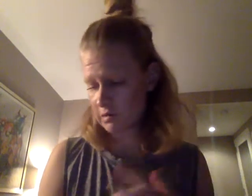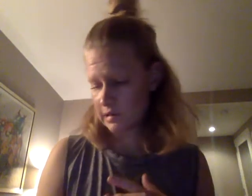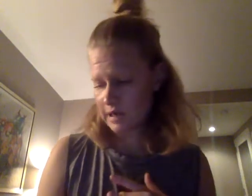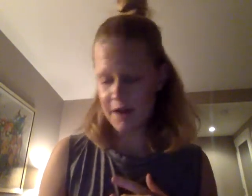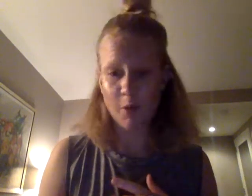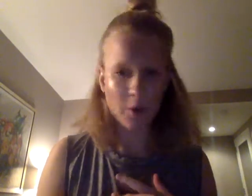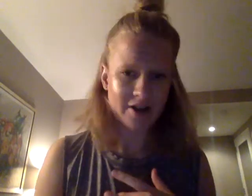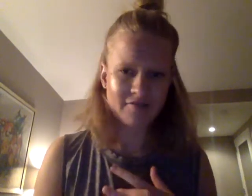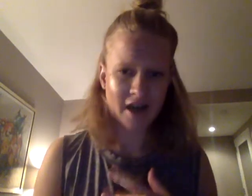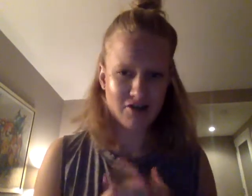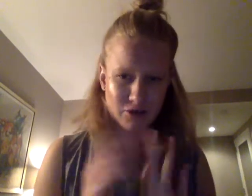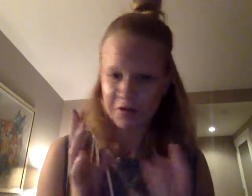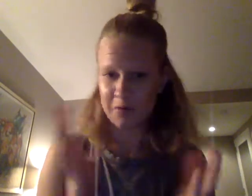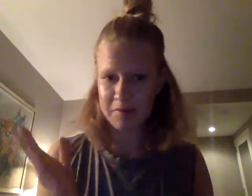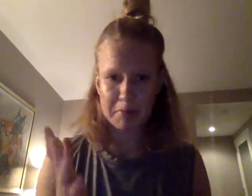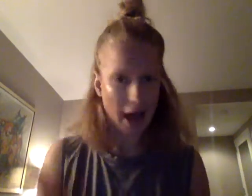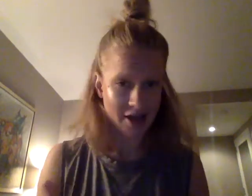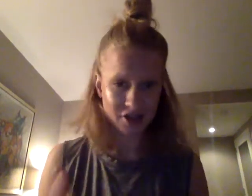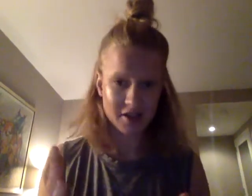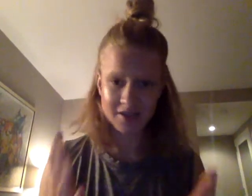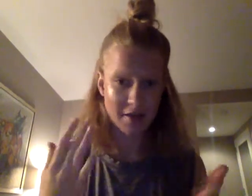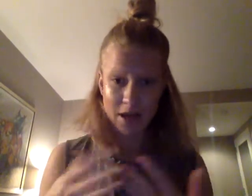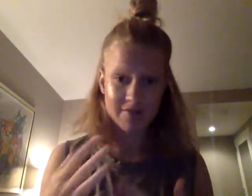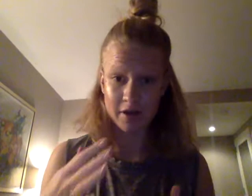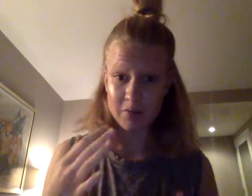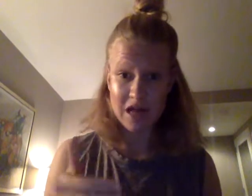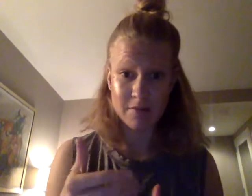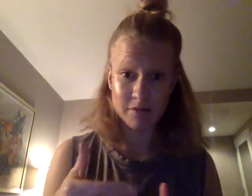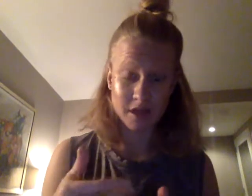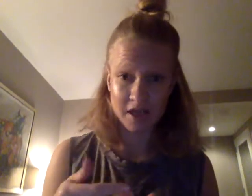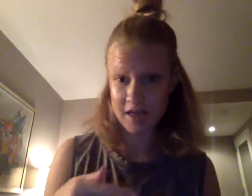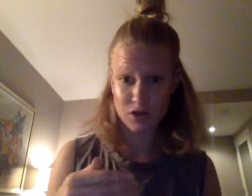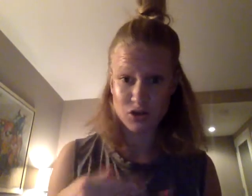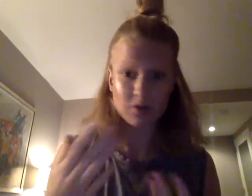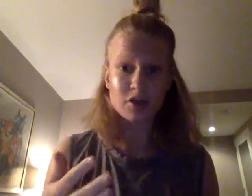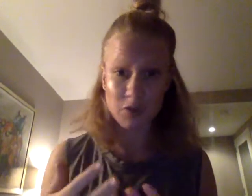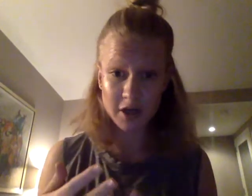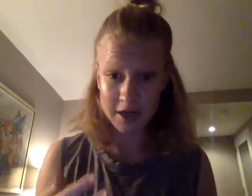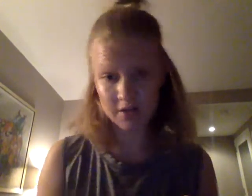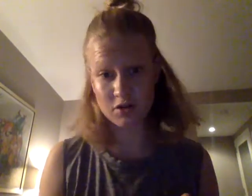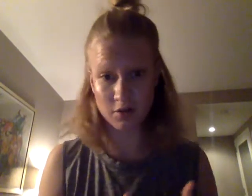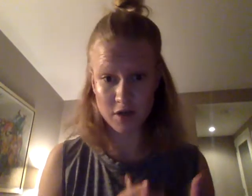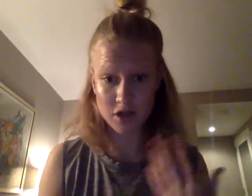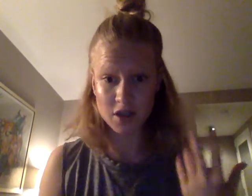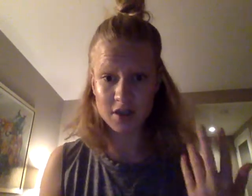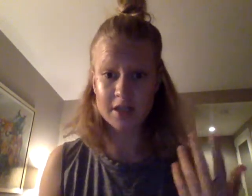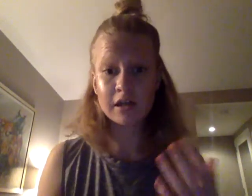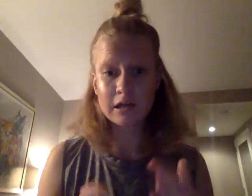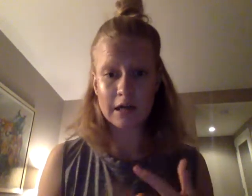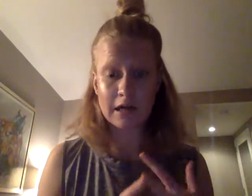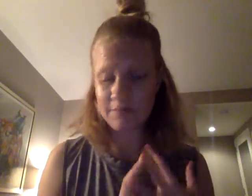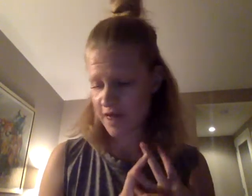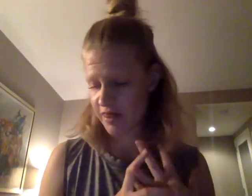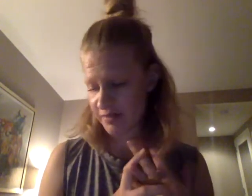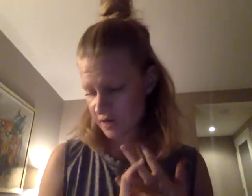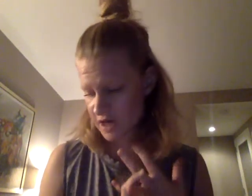Two, what if I don't know what my passion is? Am I even going to be able to do this book and answer the questions? And three,